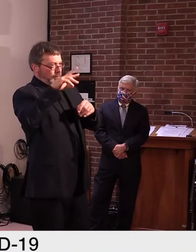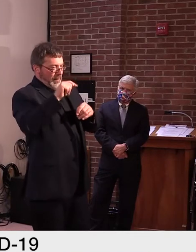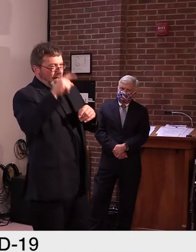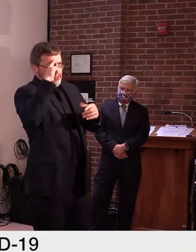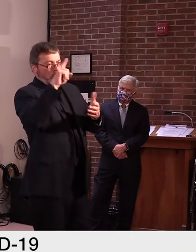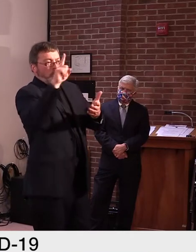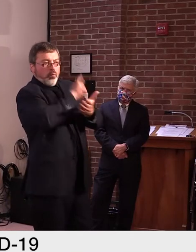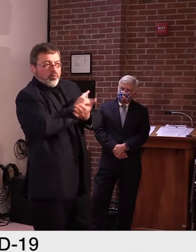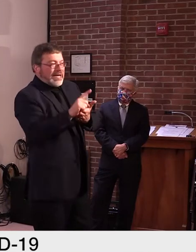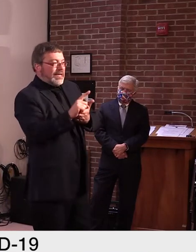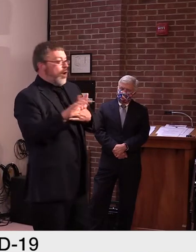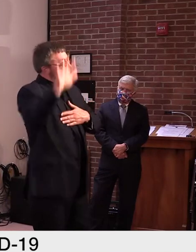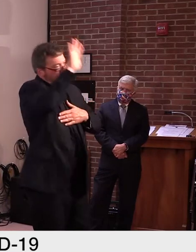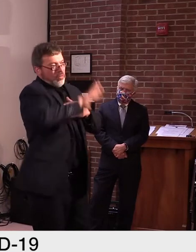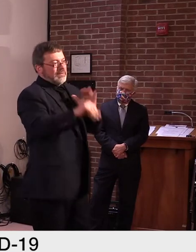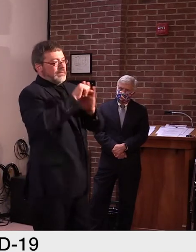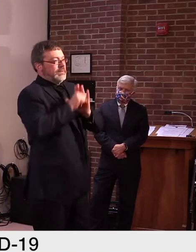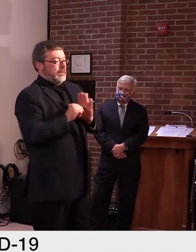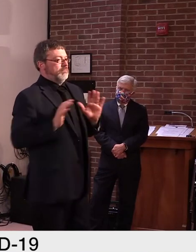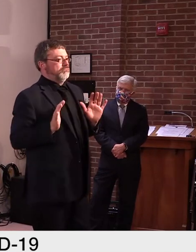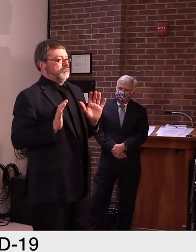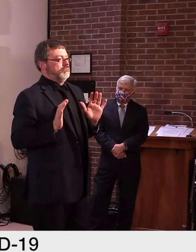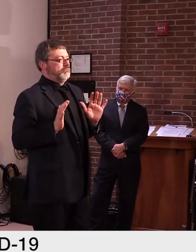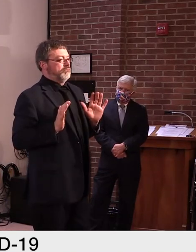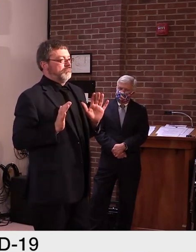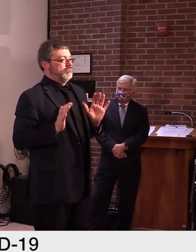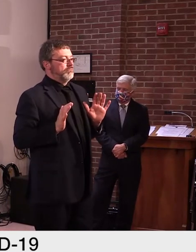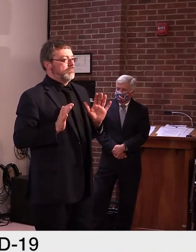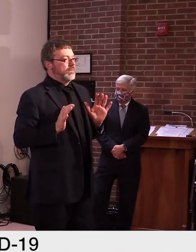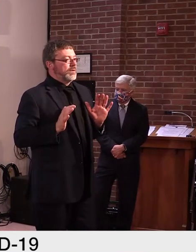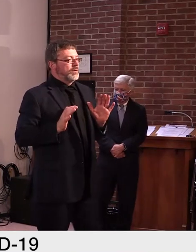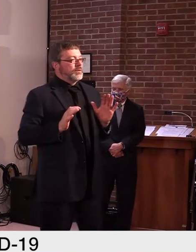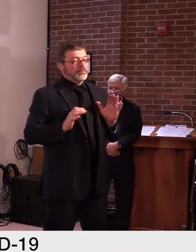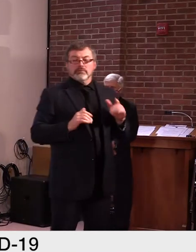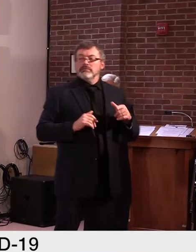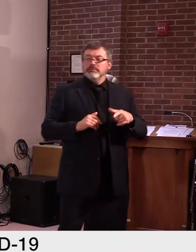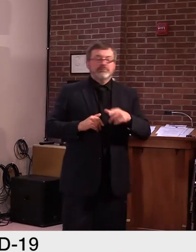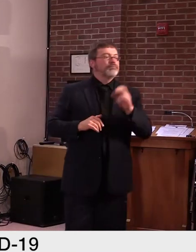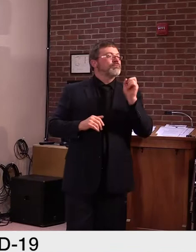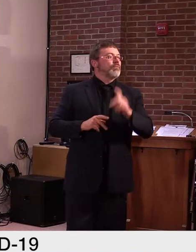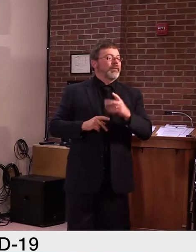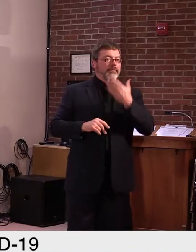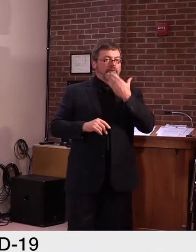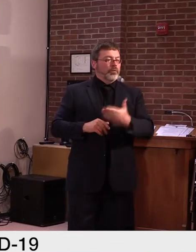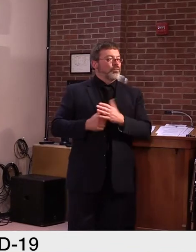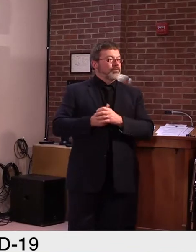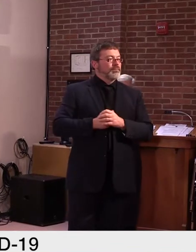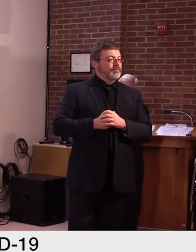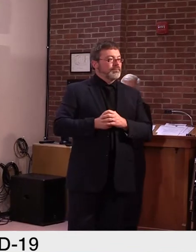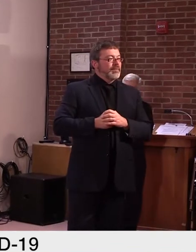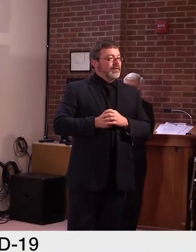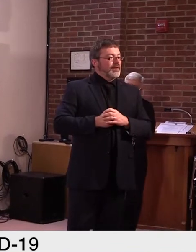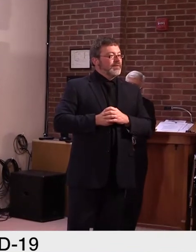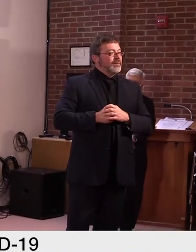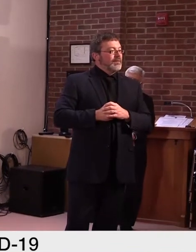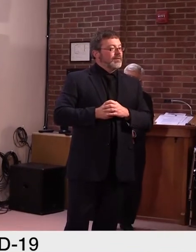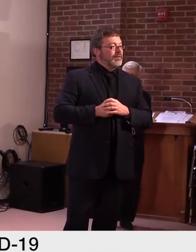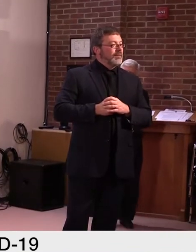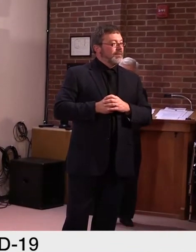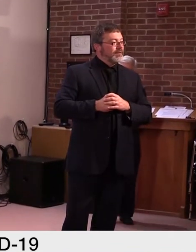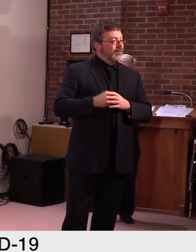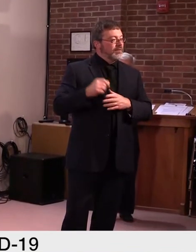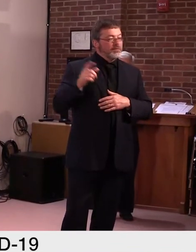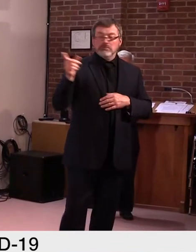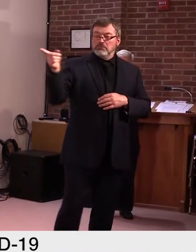All set, Cat Hadley? Thank you. Okay. Got it? I would just like to reassure everyone, I watch